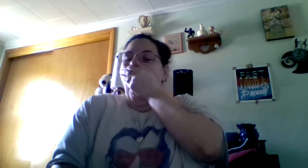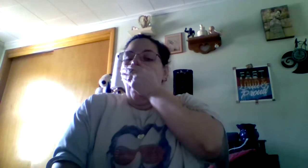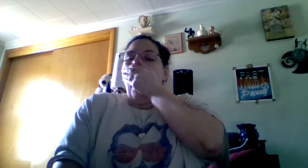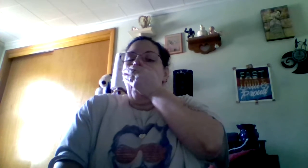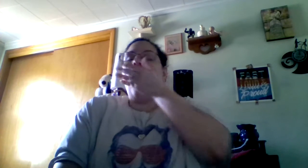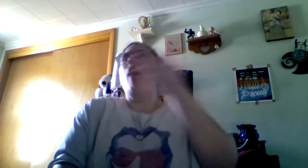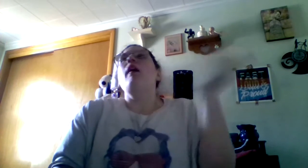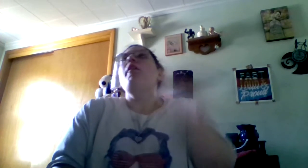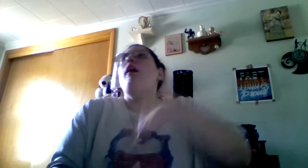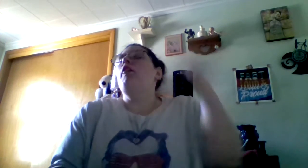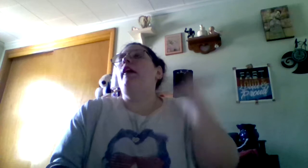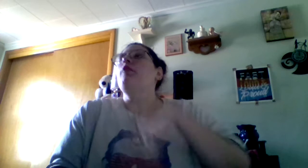Oh, anyway.